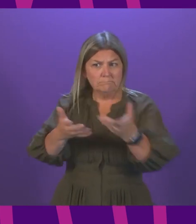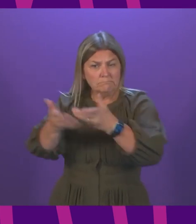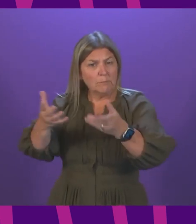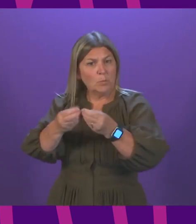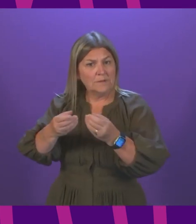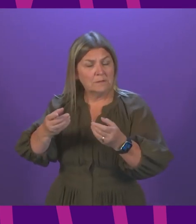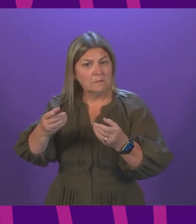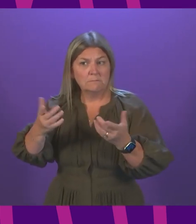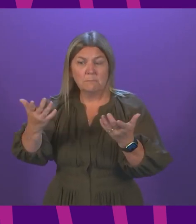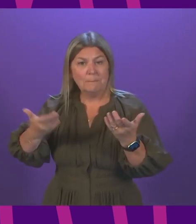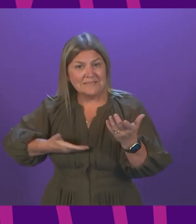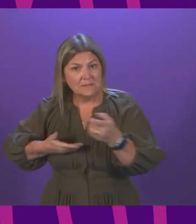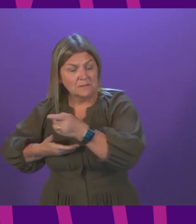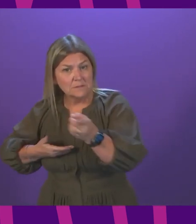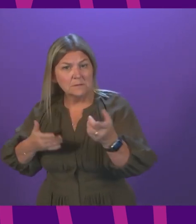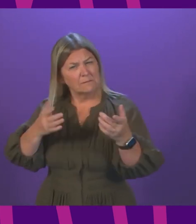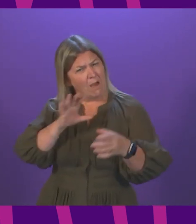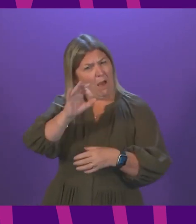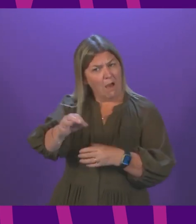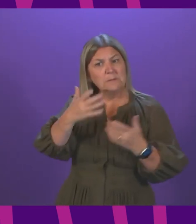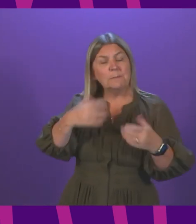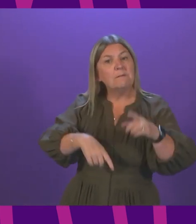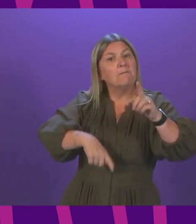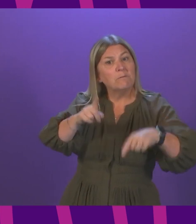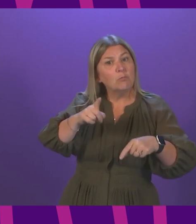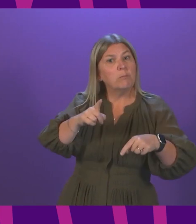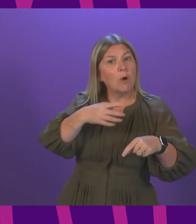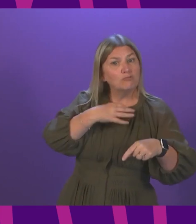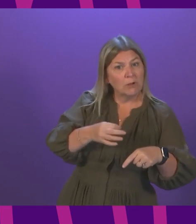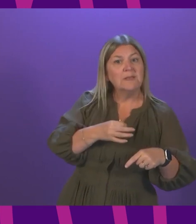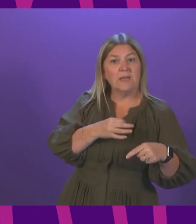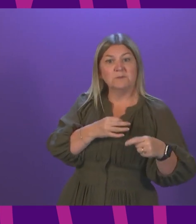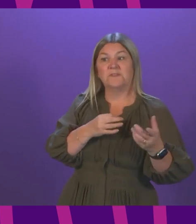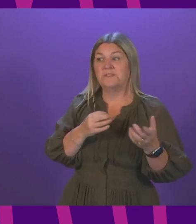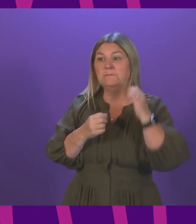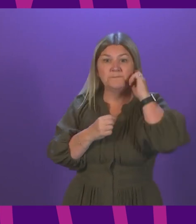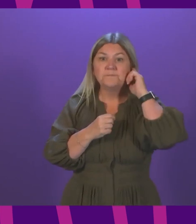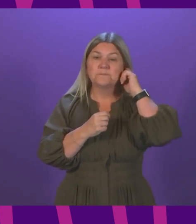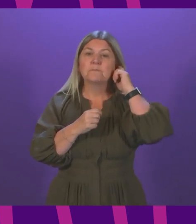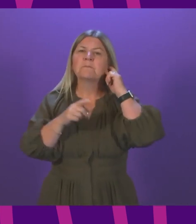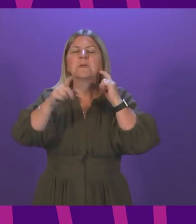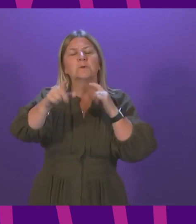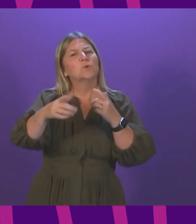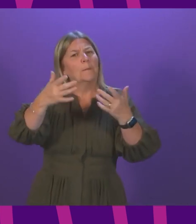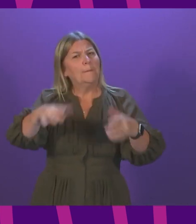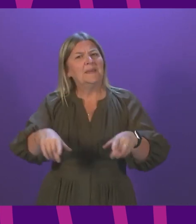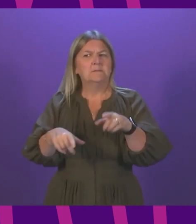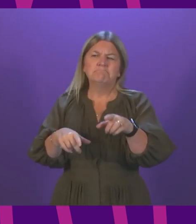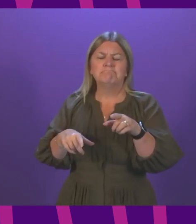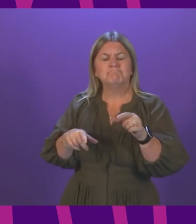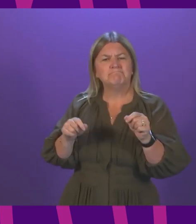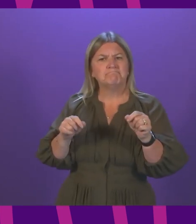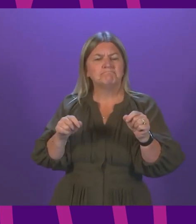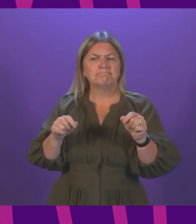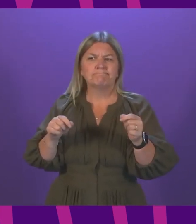with the football representatives and the licensed trade representatives? The First Minister. Yes, there have been discussions with